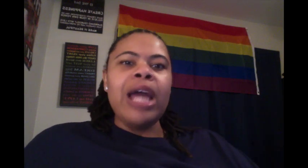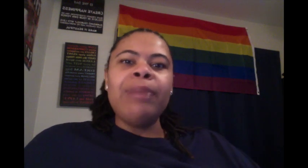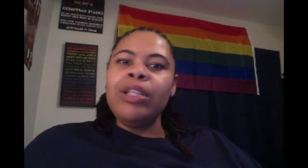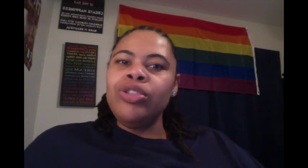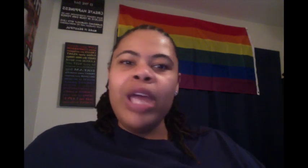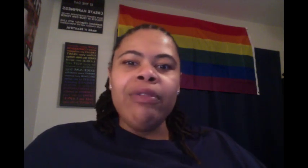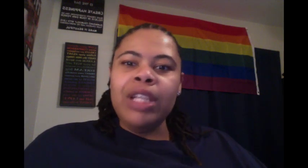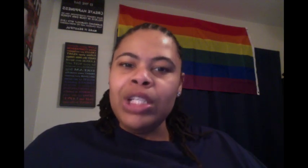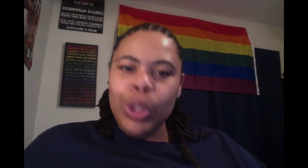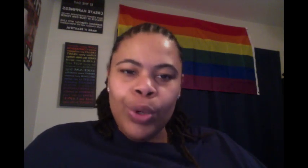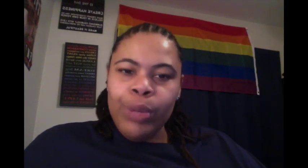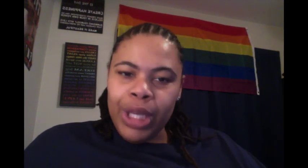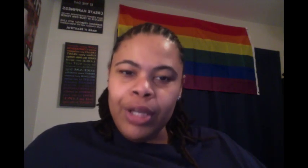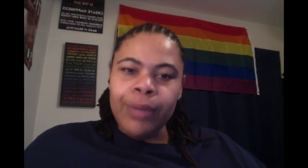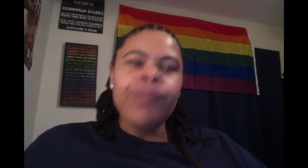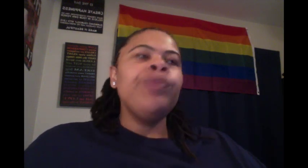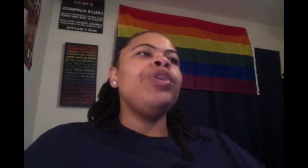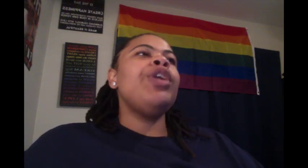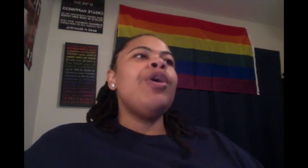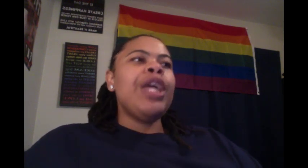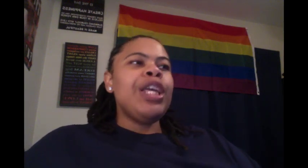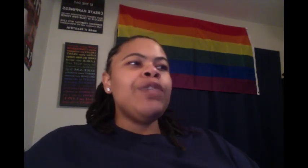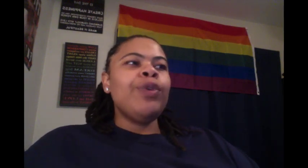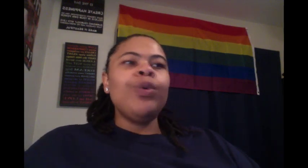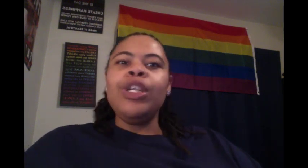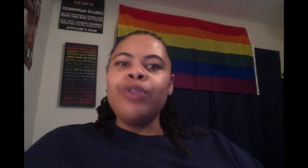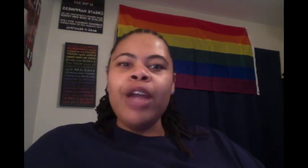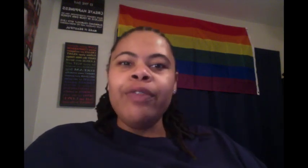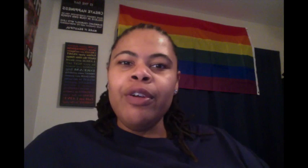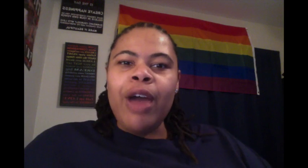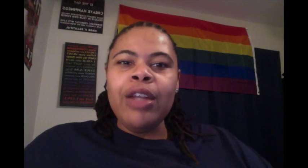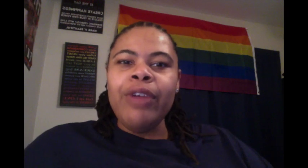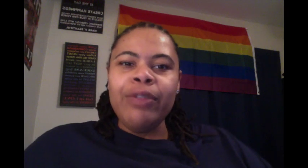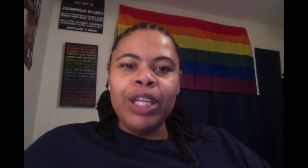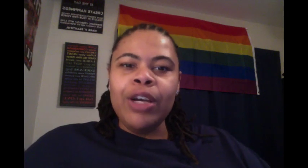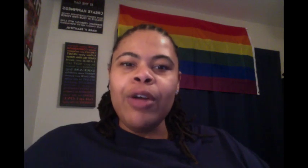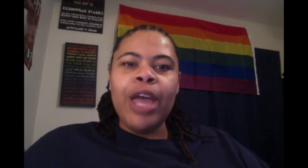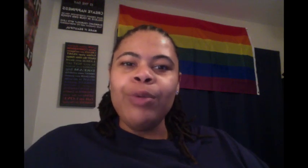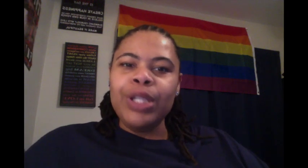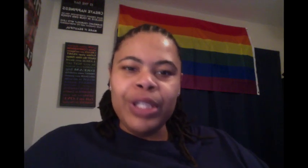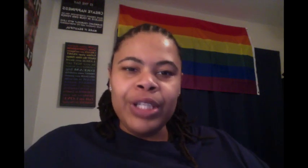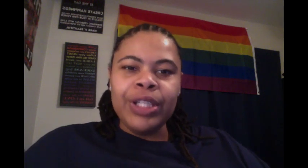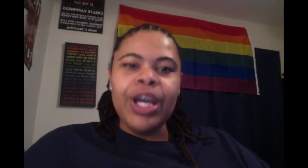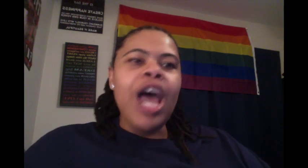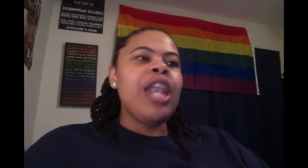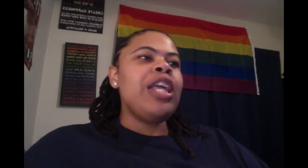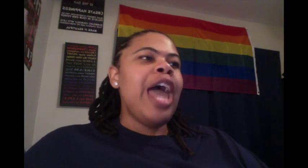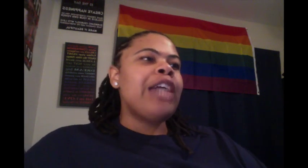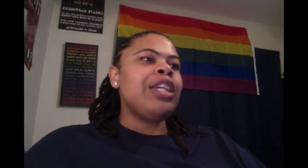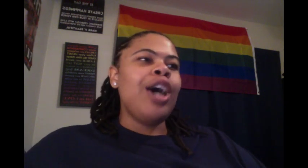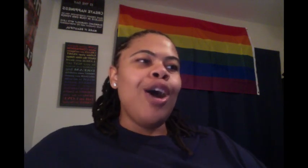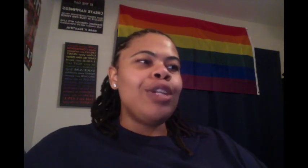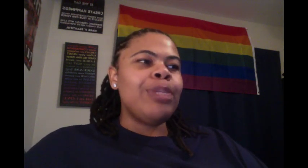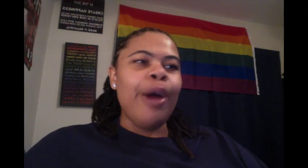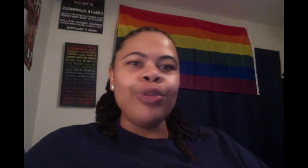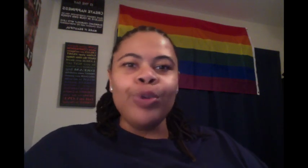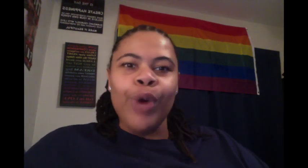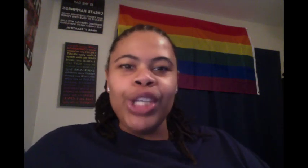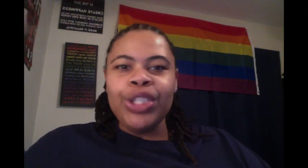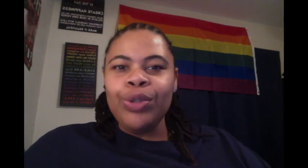to make sure everything is cool with him. You know, in his food, he trying to figure out if everything's okay with his sister. And he asked her all these personal questions. Do you